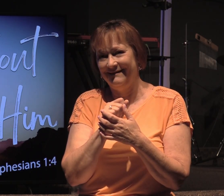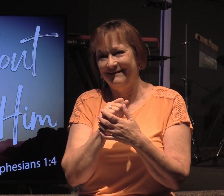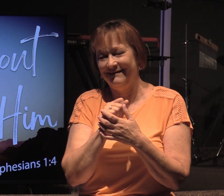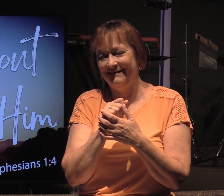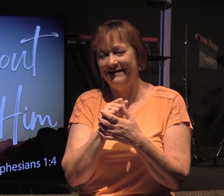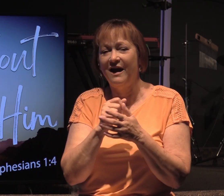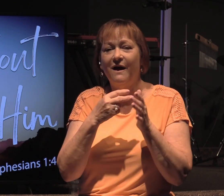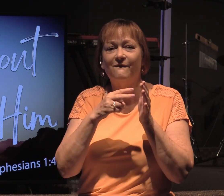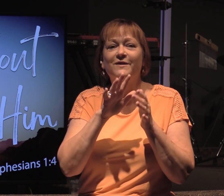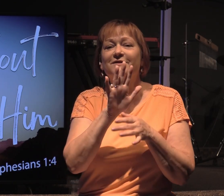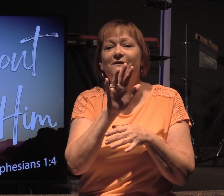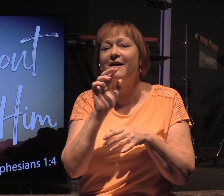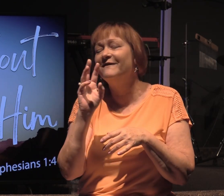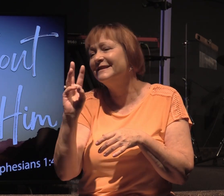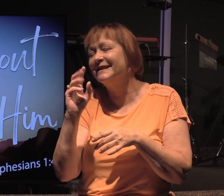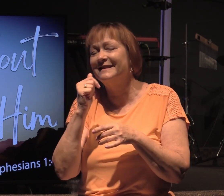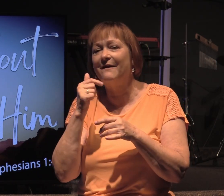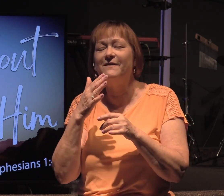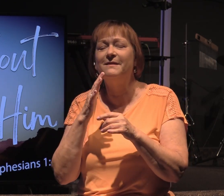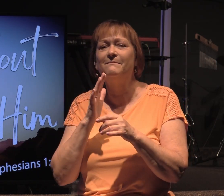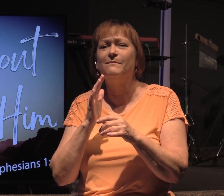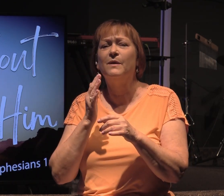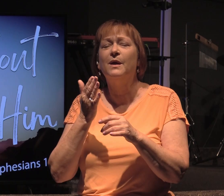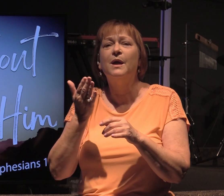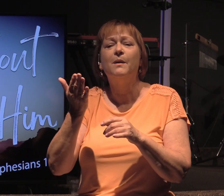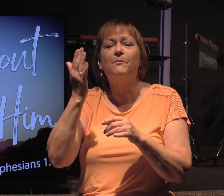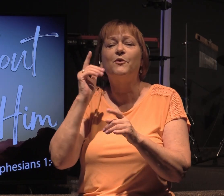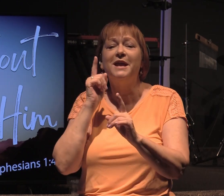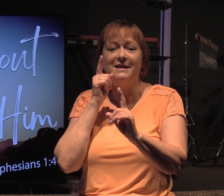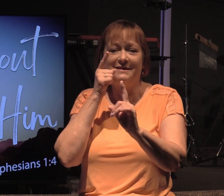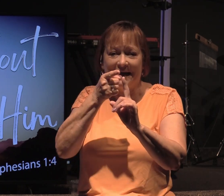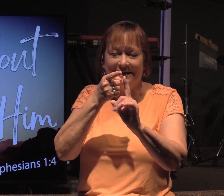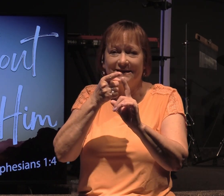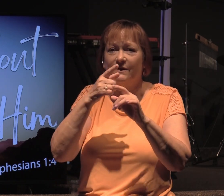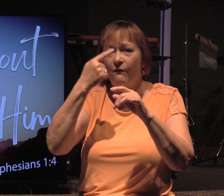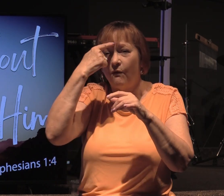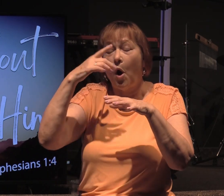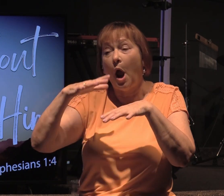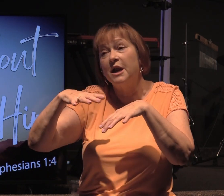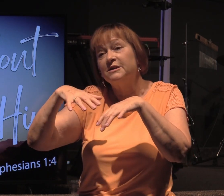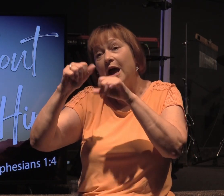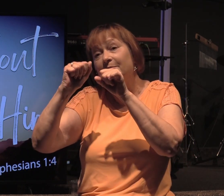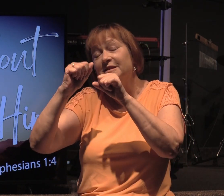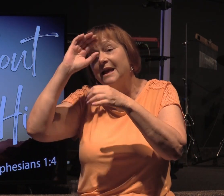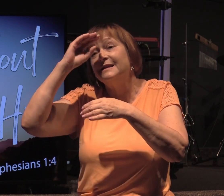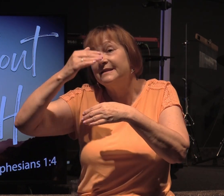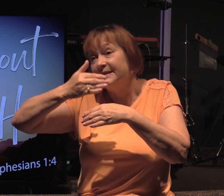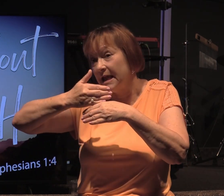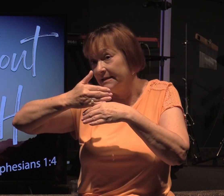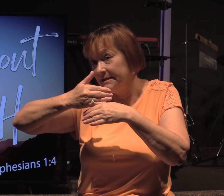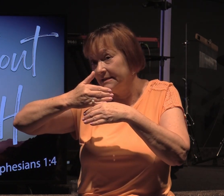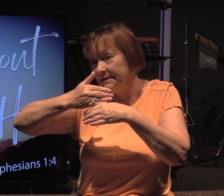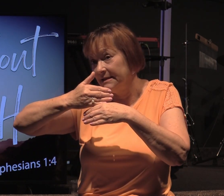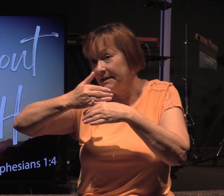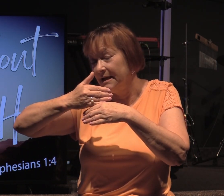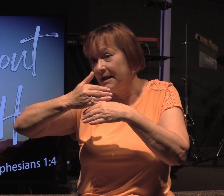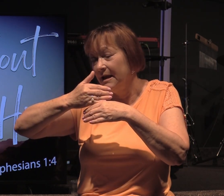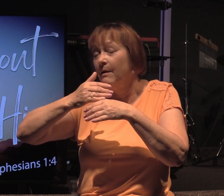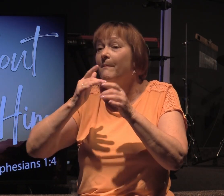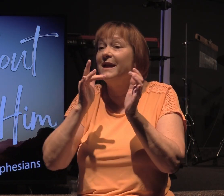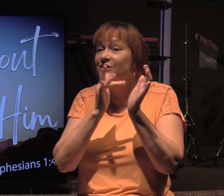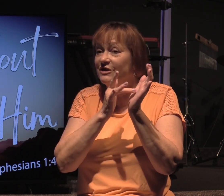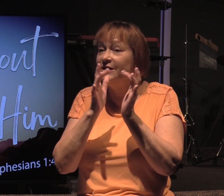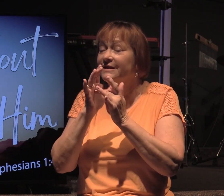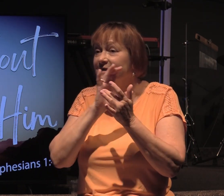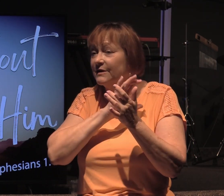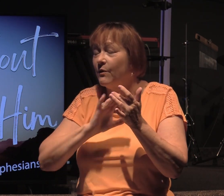Verses 5 and 6 says, having predestined us to adoption as sons by Jesus